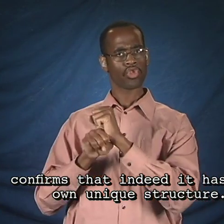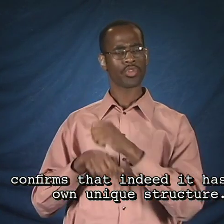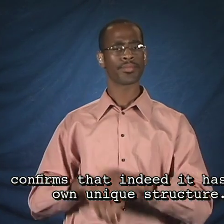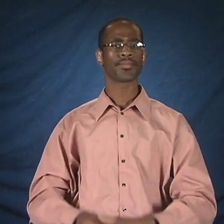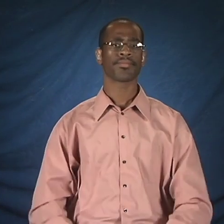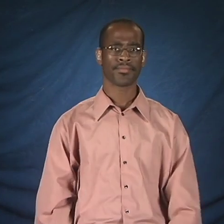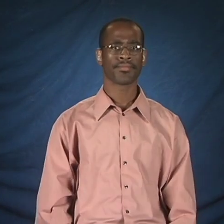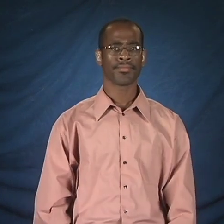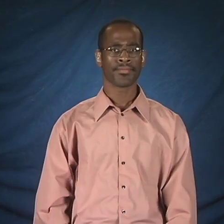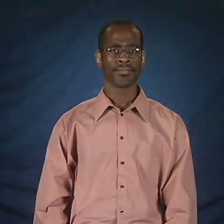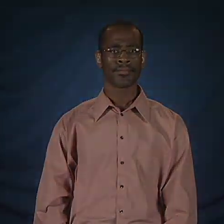structure.